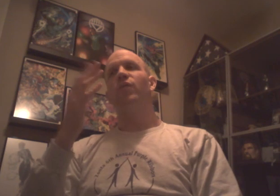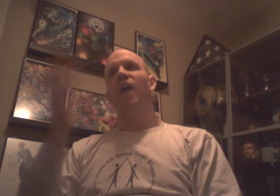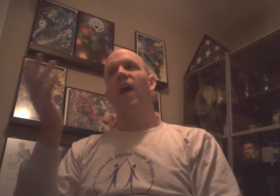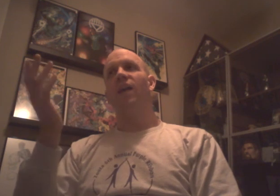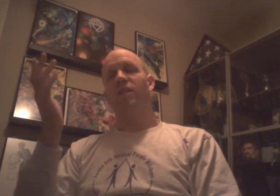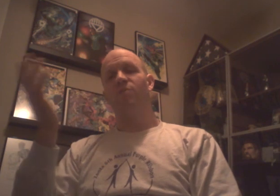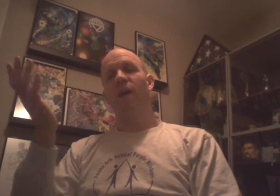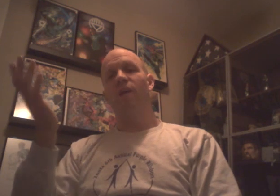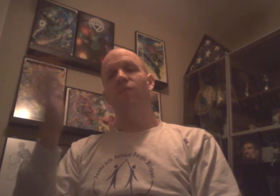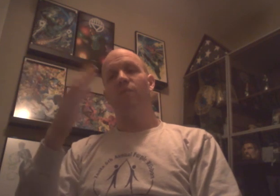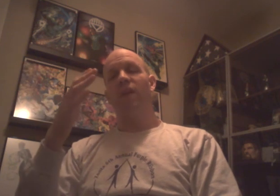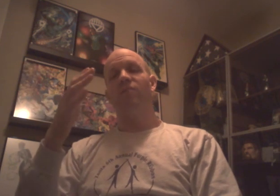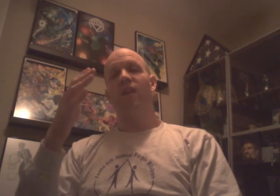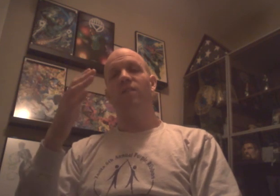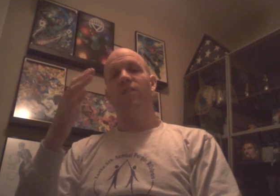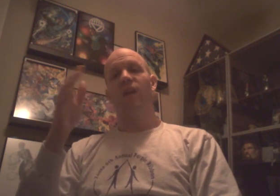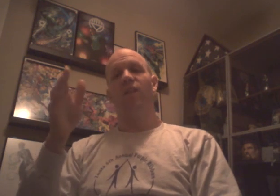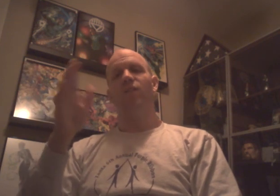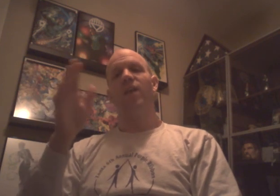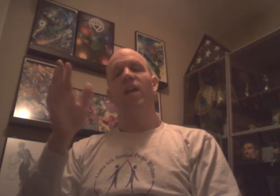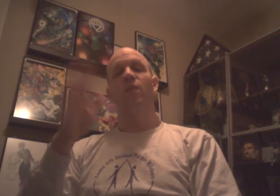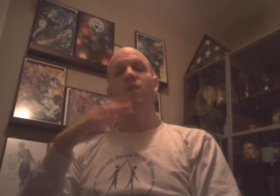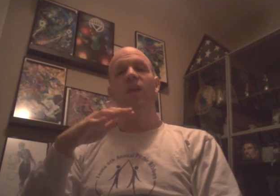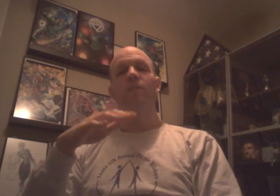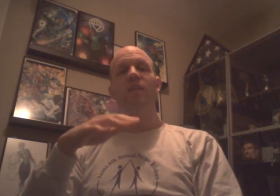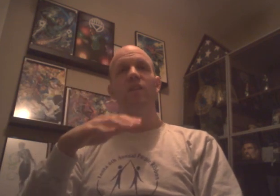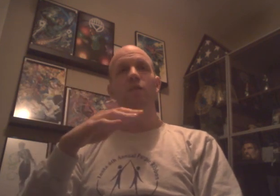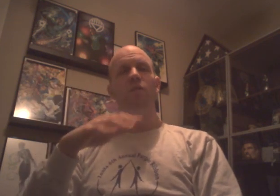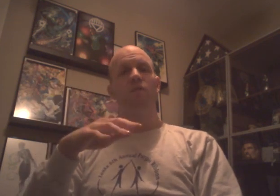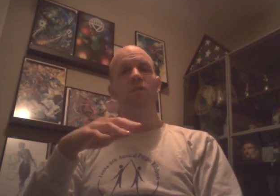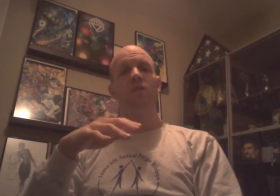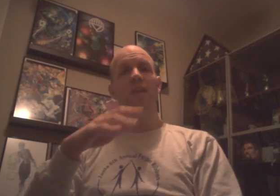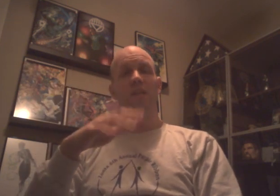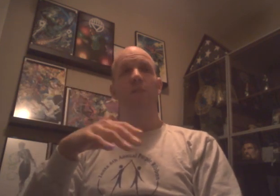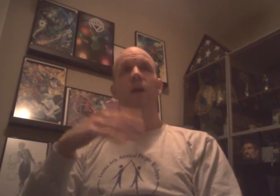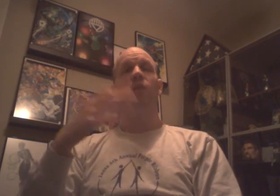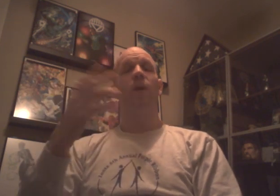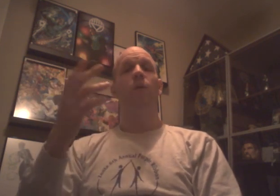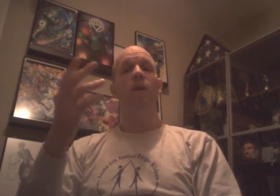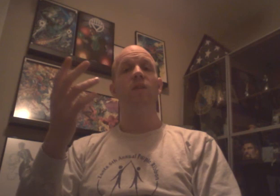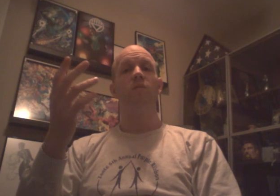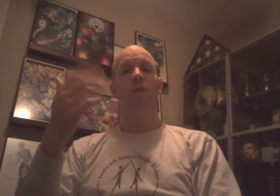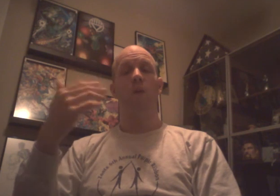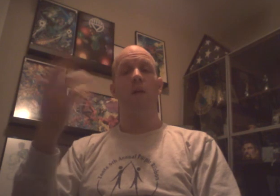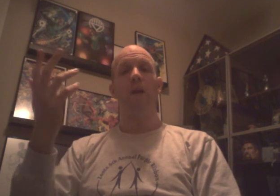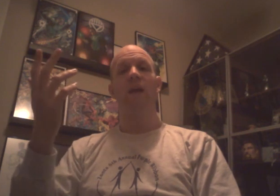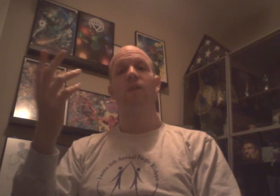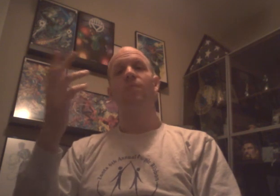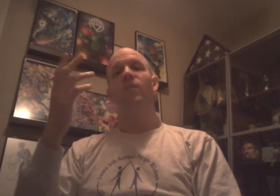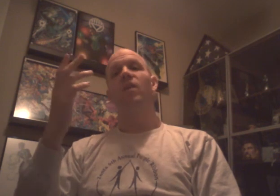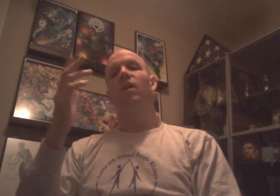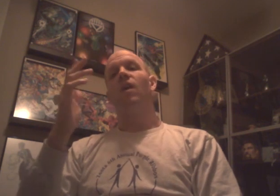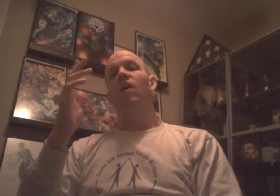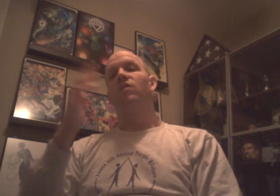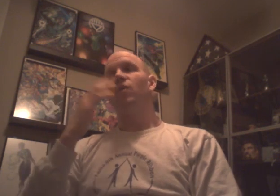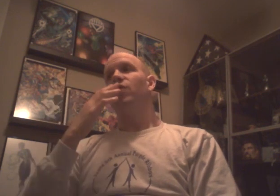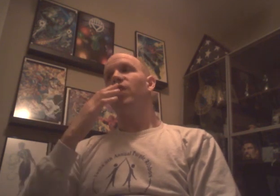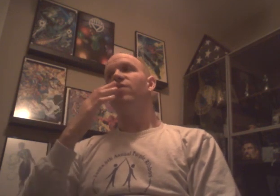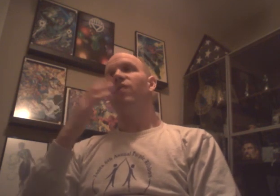with ION expired for main event. And their contract with NBC Universal had expired quite a while back. So they're trying to find